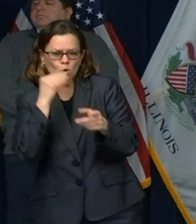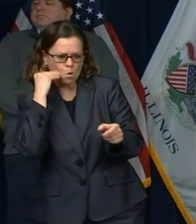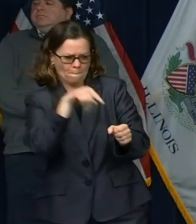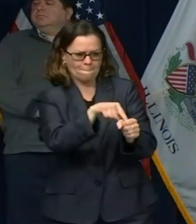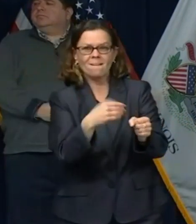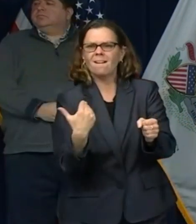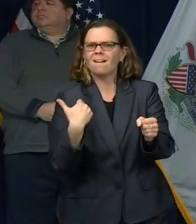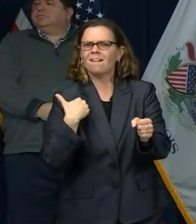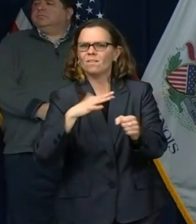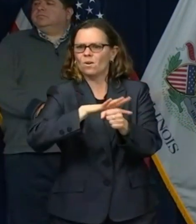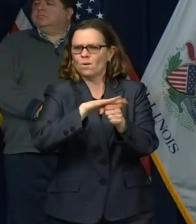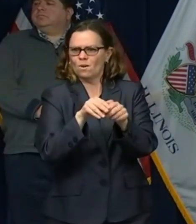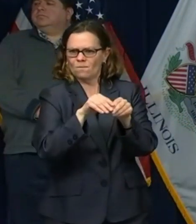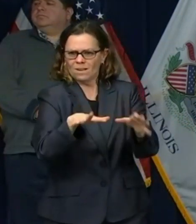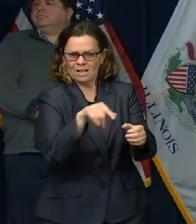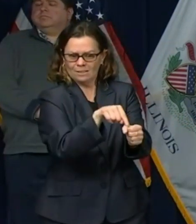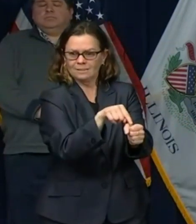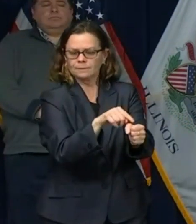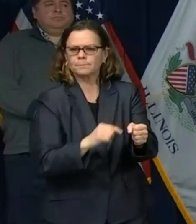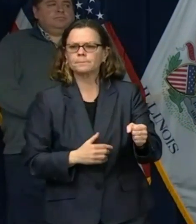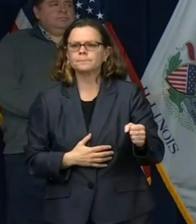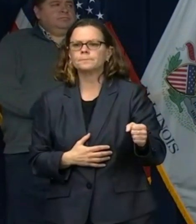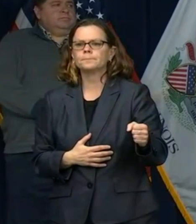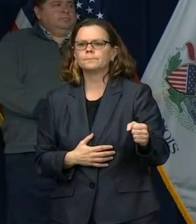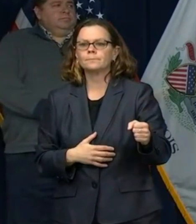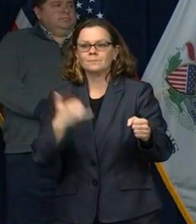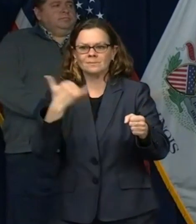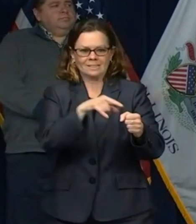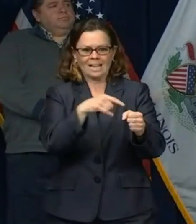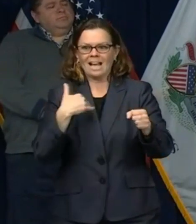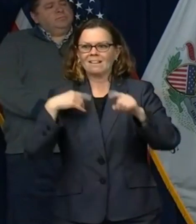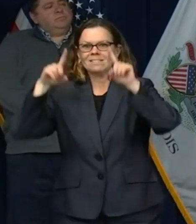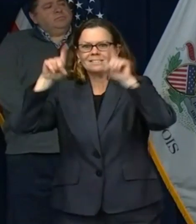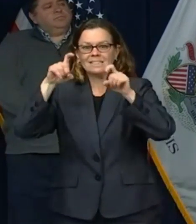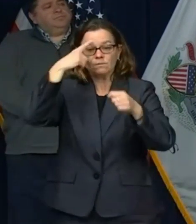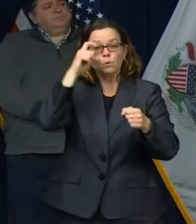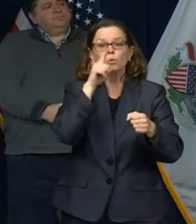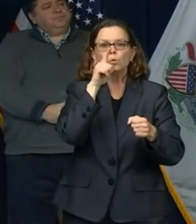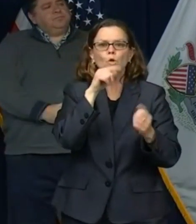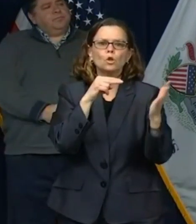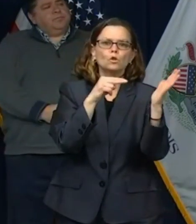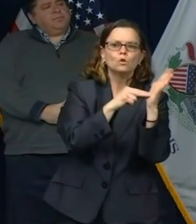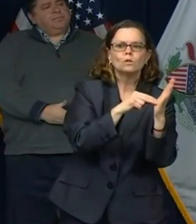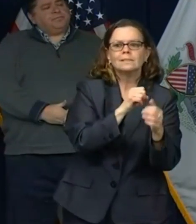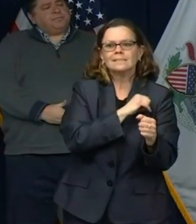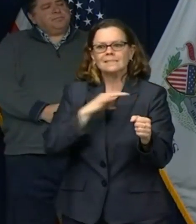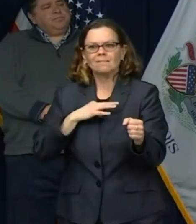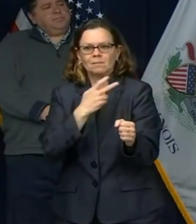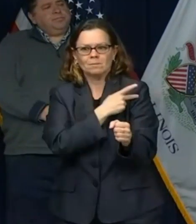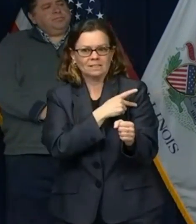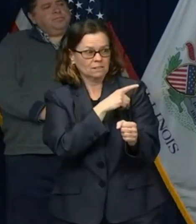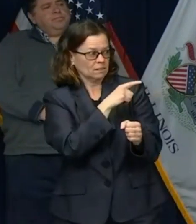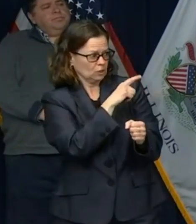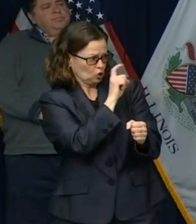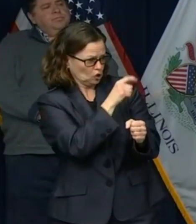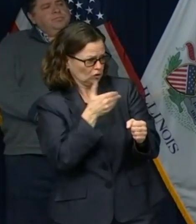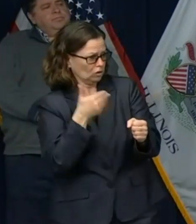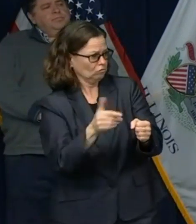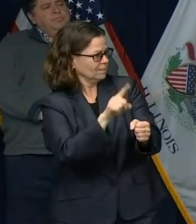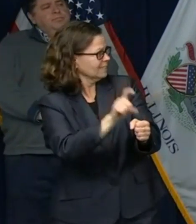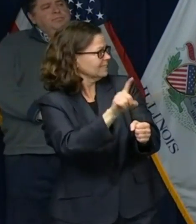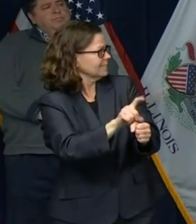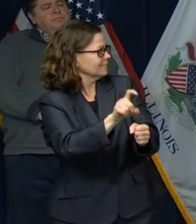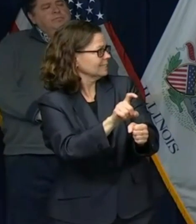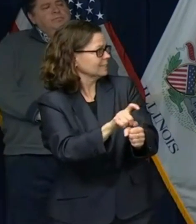Should everyone in a facility with a known outbreak be tested? Do we have that ability? Yeah, so we were trying this two-pronged approach. One way, if